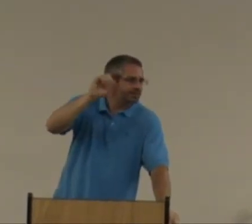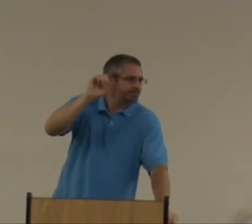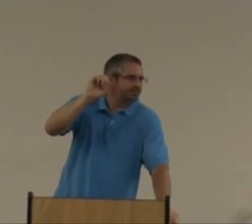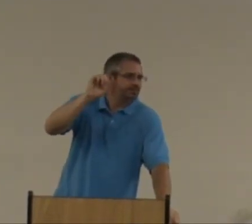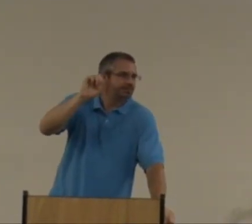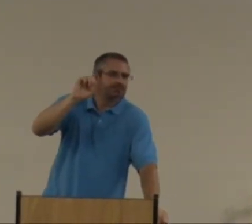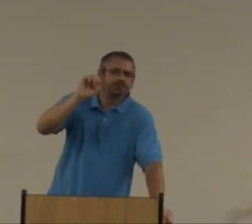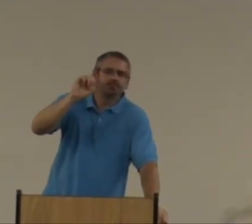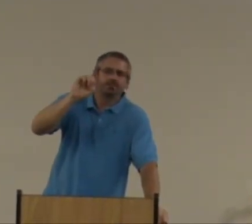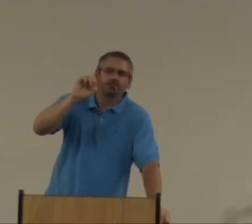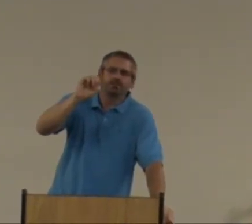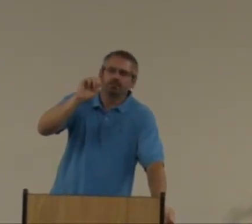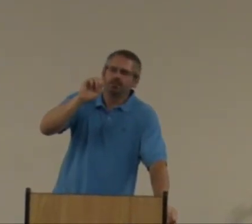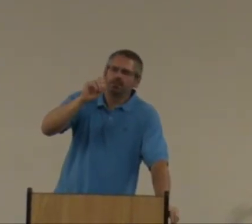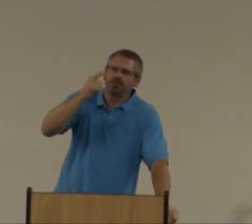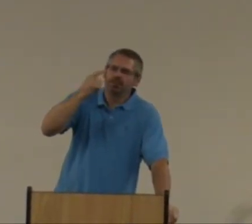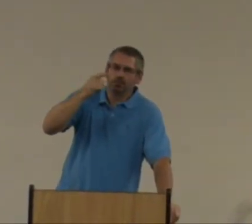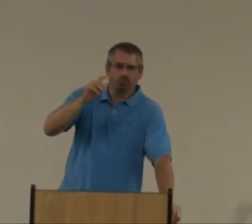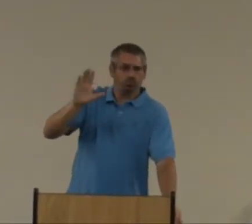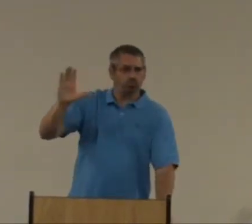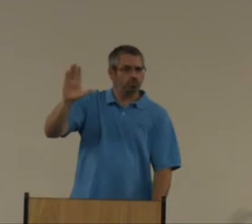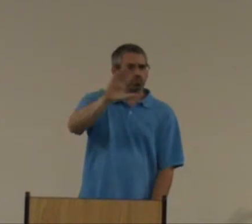peace. I mean, a strong peace.